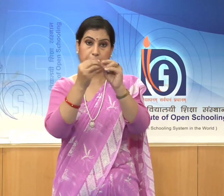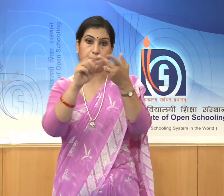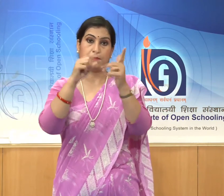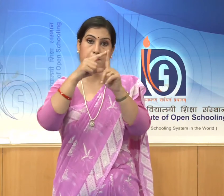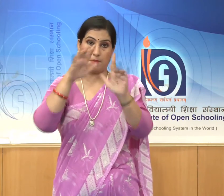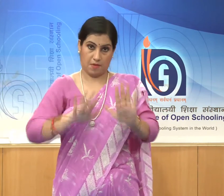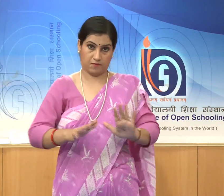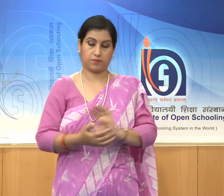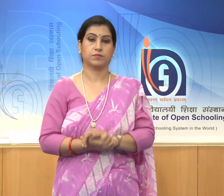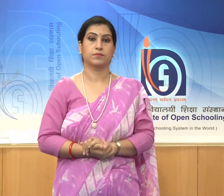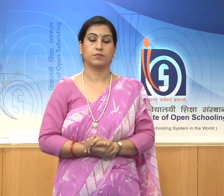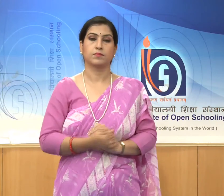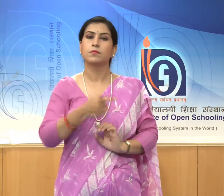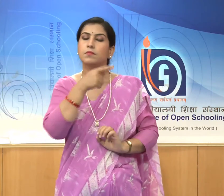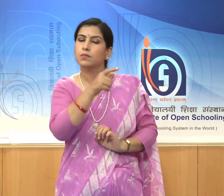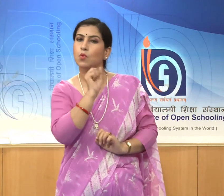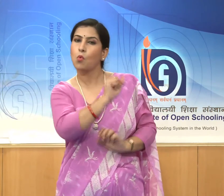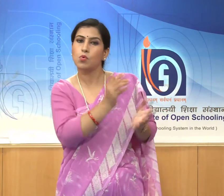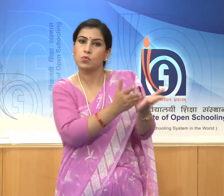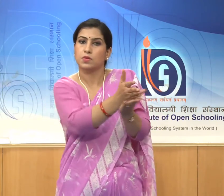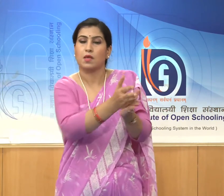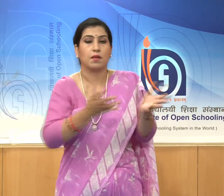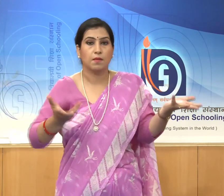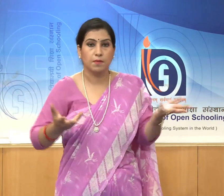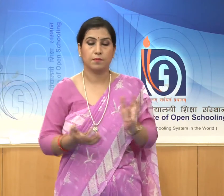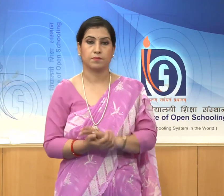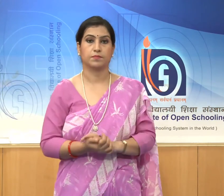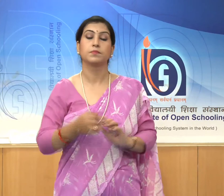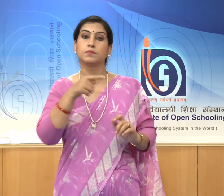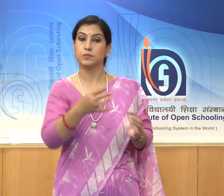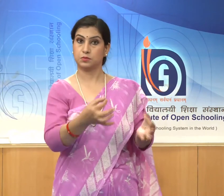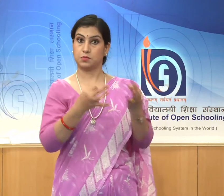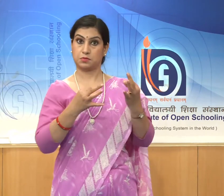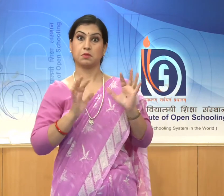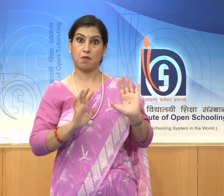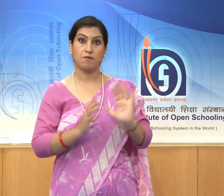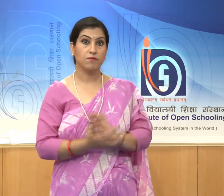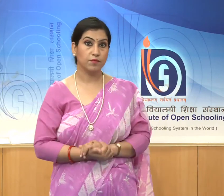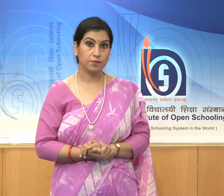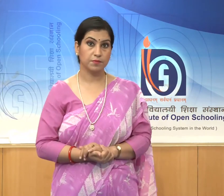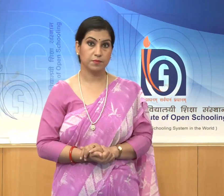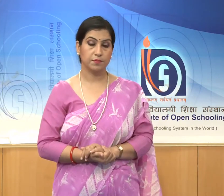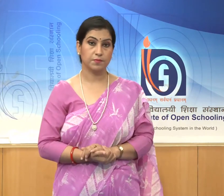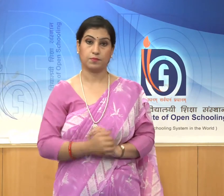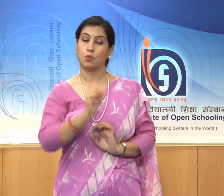Haisala style is unique in its own way